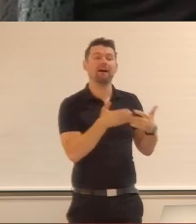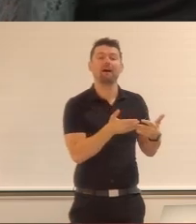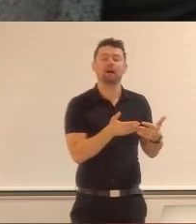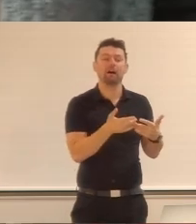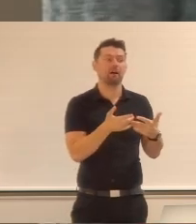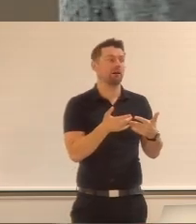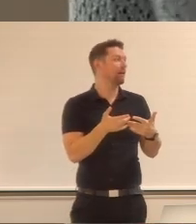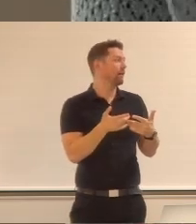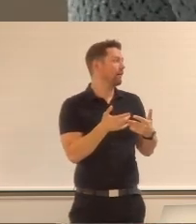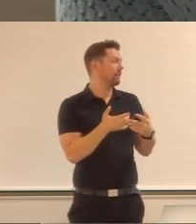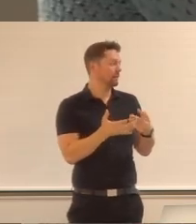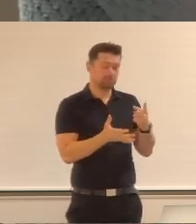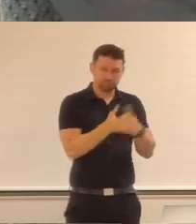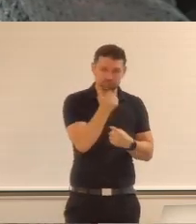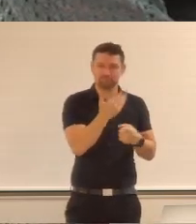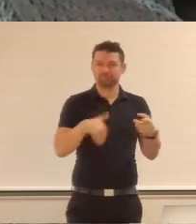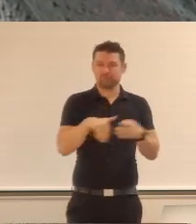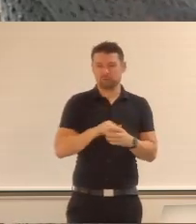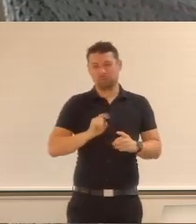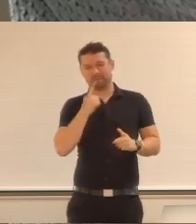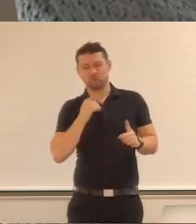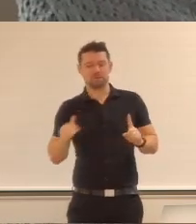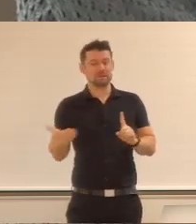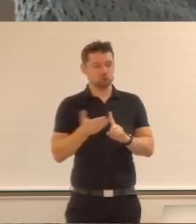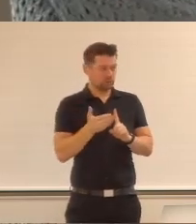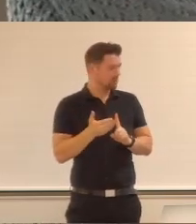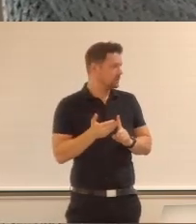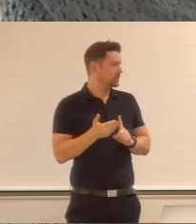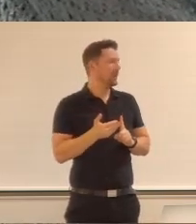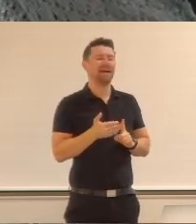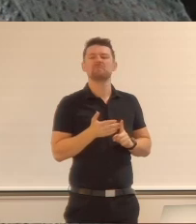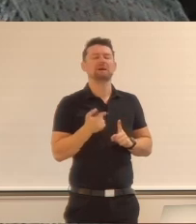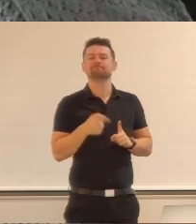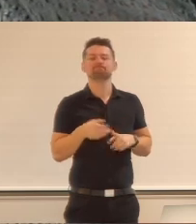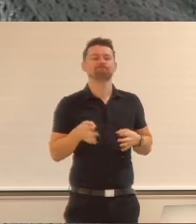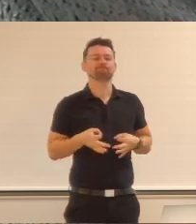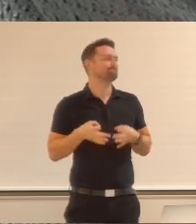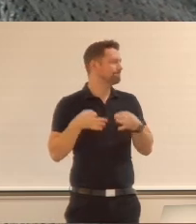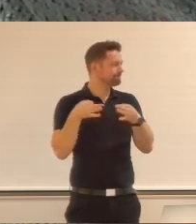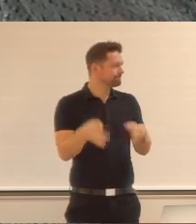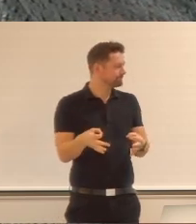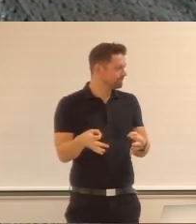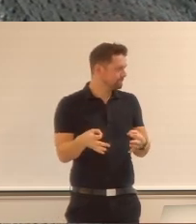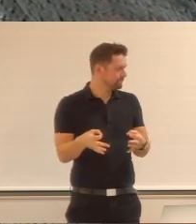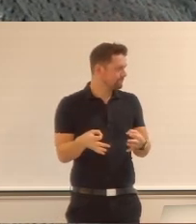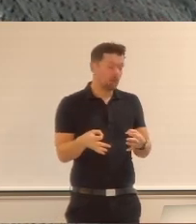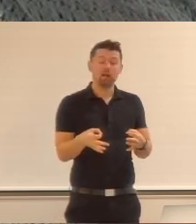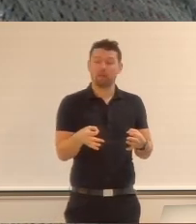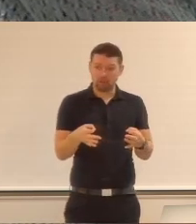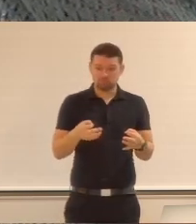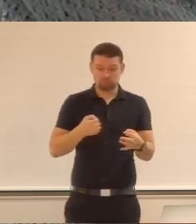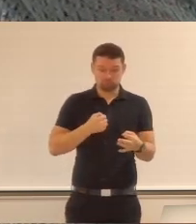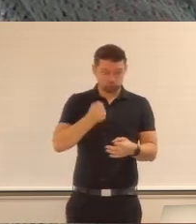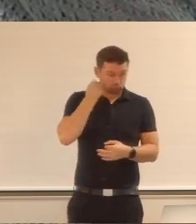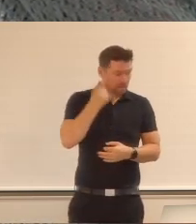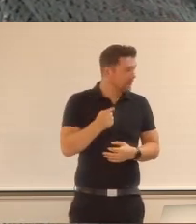have become commander of the ASCAPIOS one mission. And this is then our mission got postponed. And, um, that's when I realized there's so